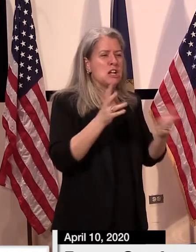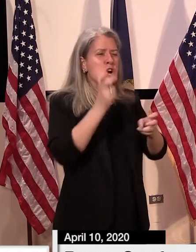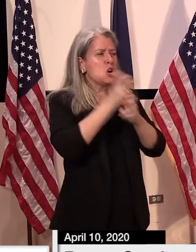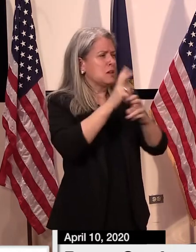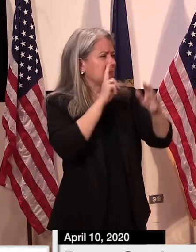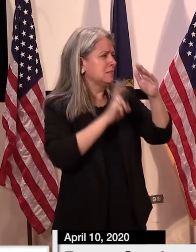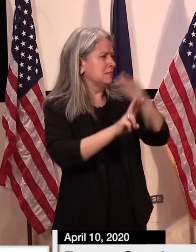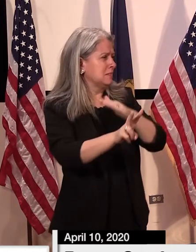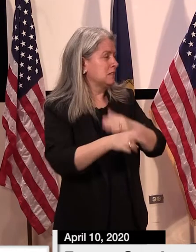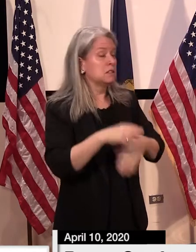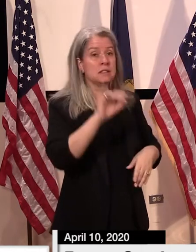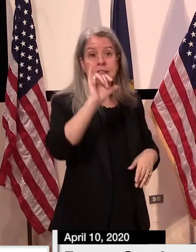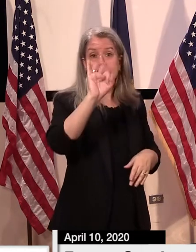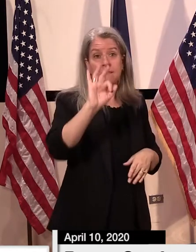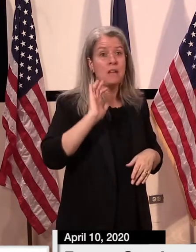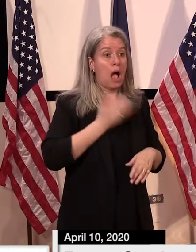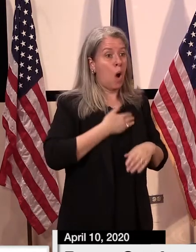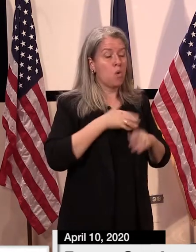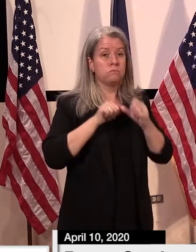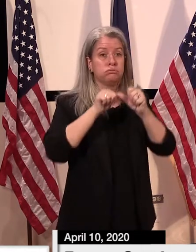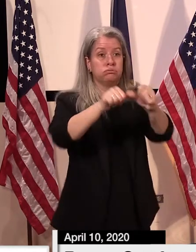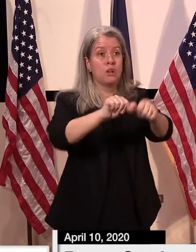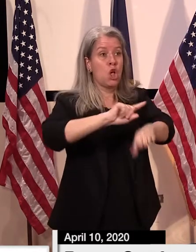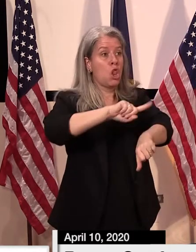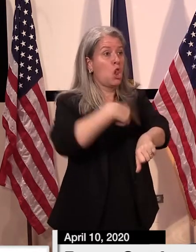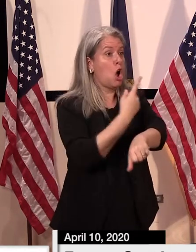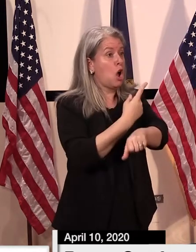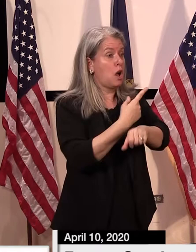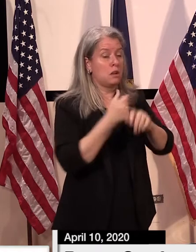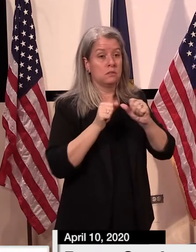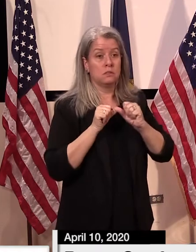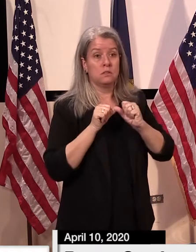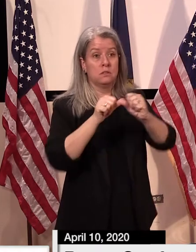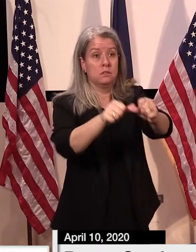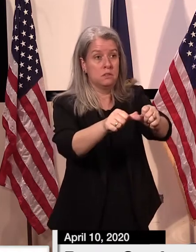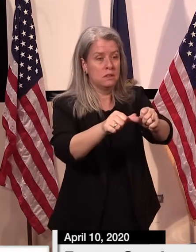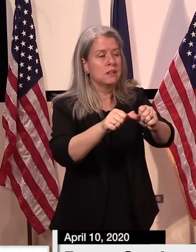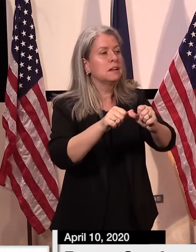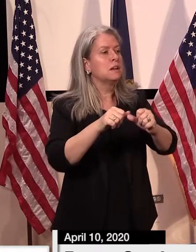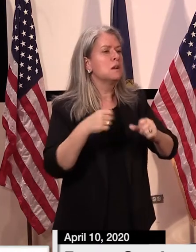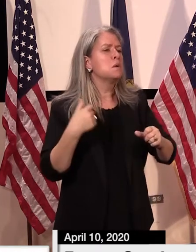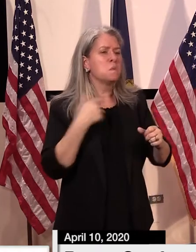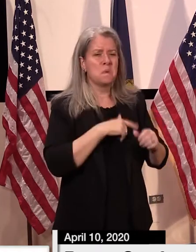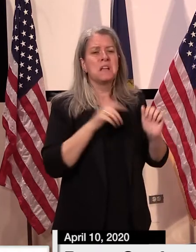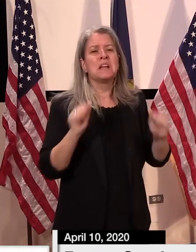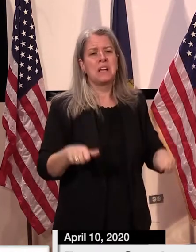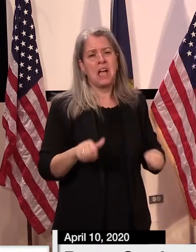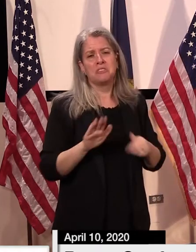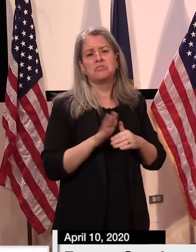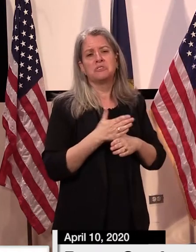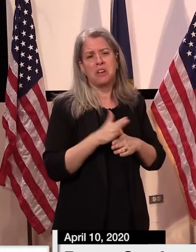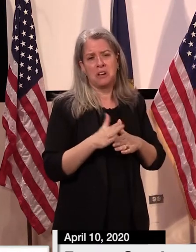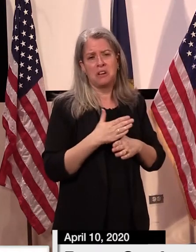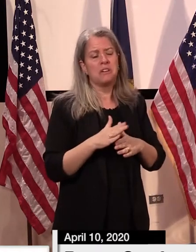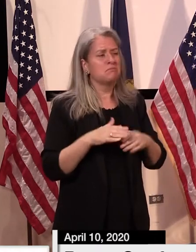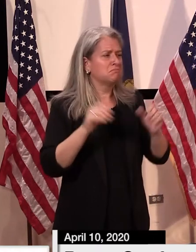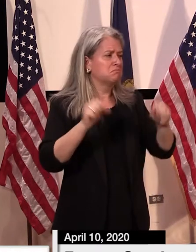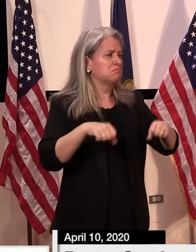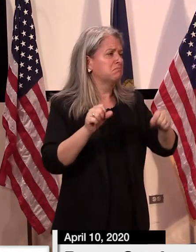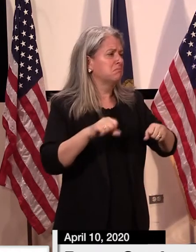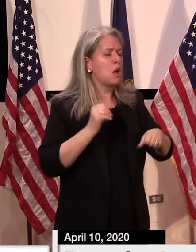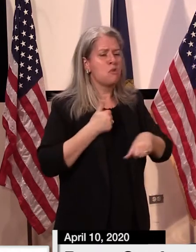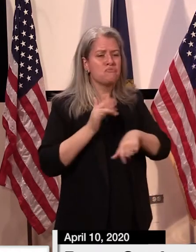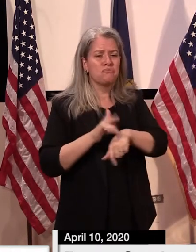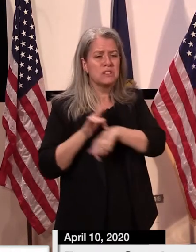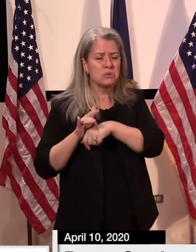if we have a prolonged period where we suppress the virus, we would certainly be able to share resources